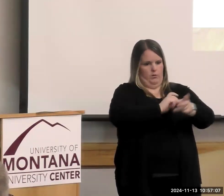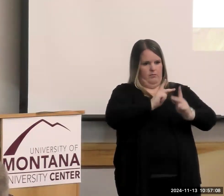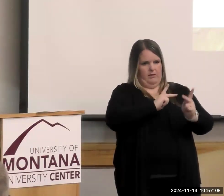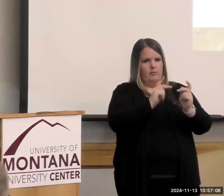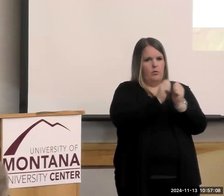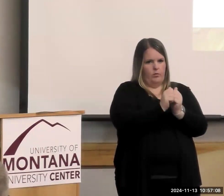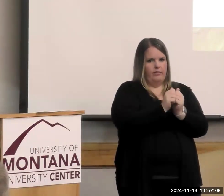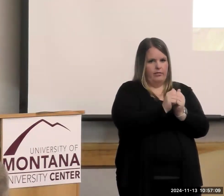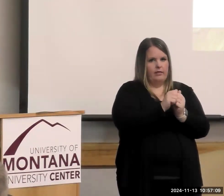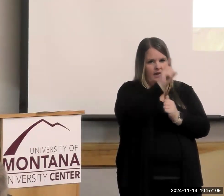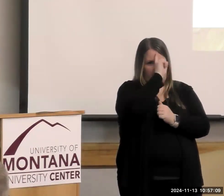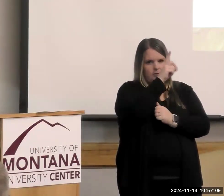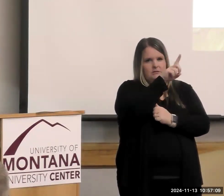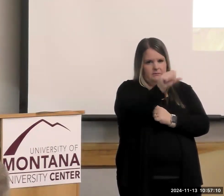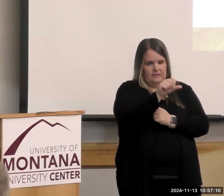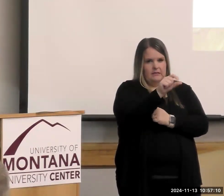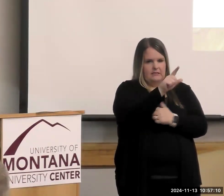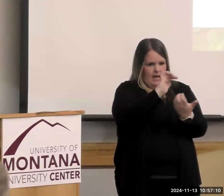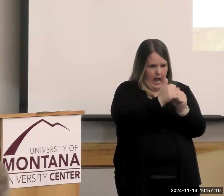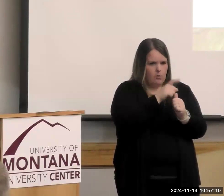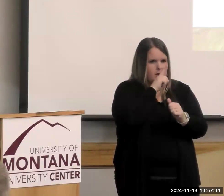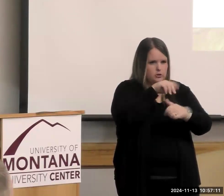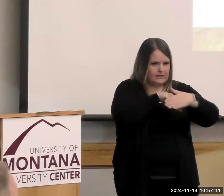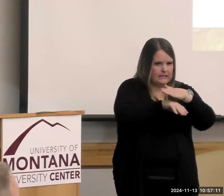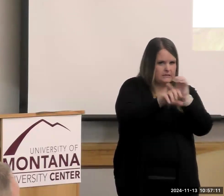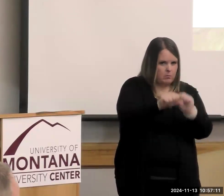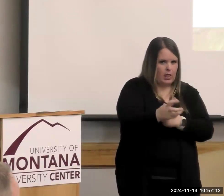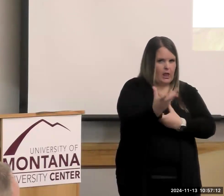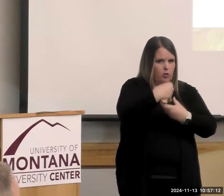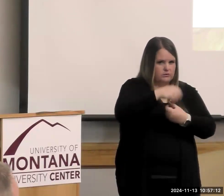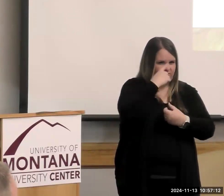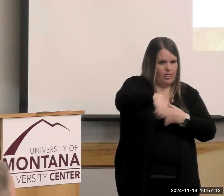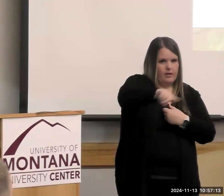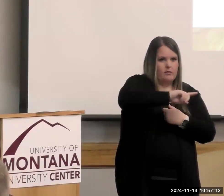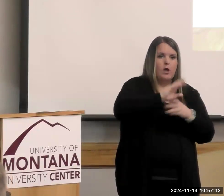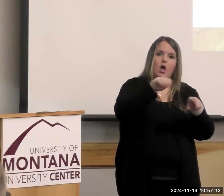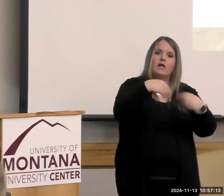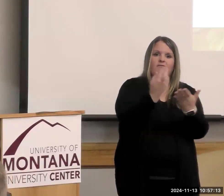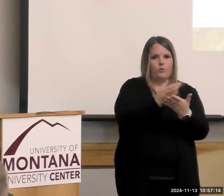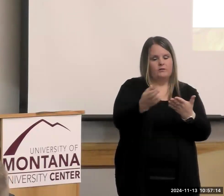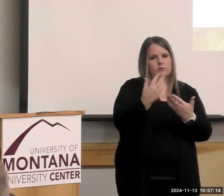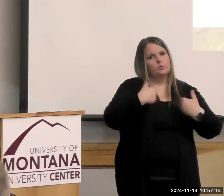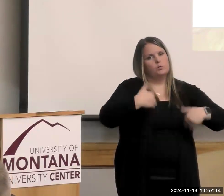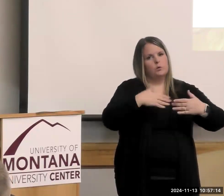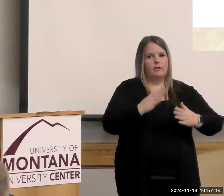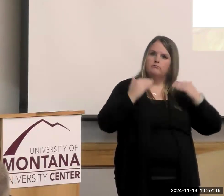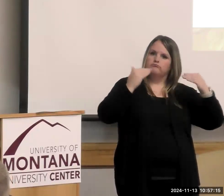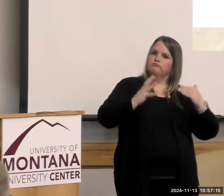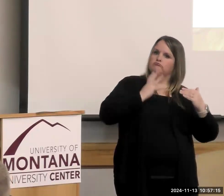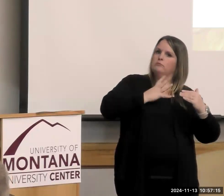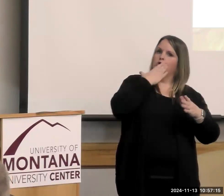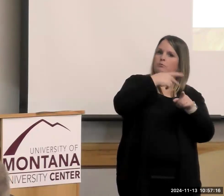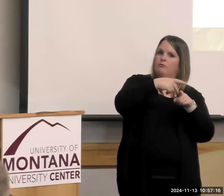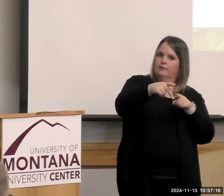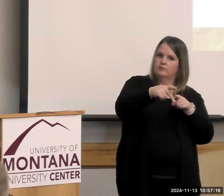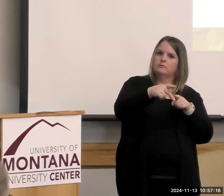inclusion happen. And I'll give you those resources. They're all very professional and continuing ed credit oftentimes